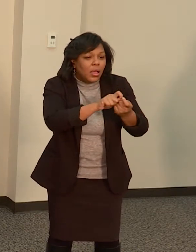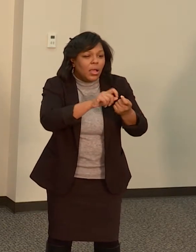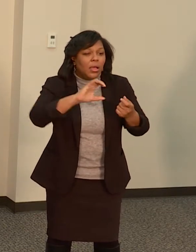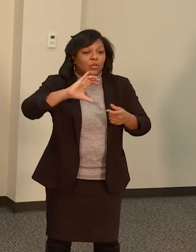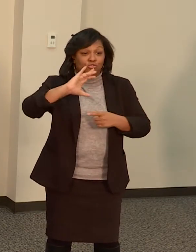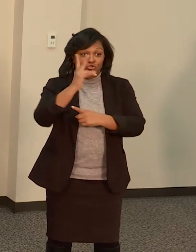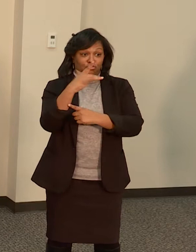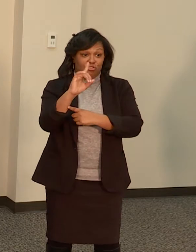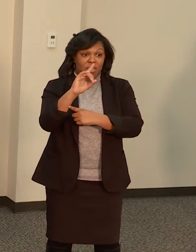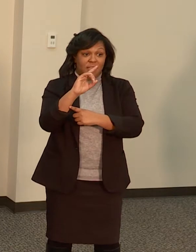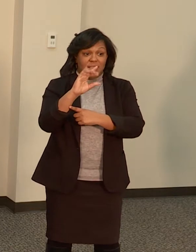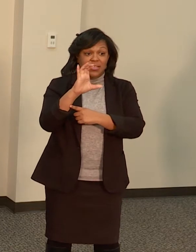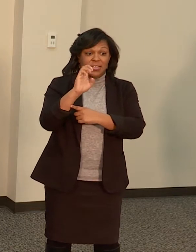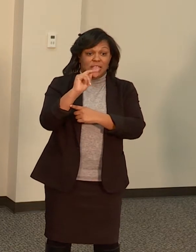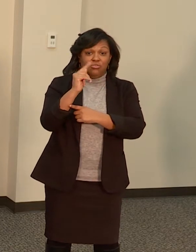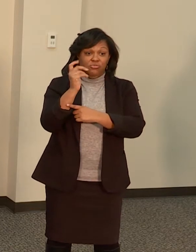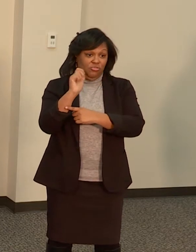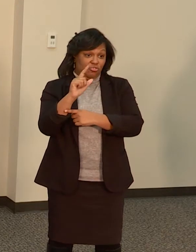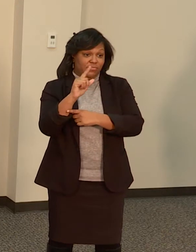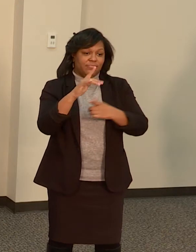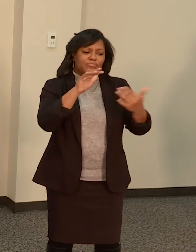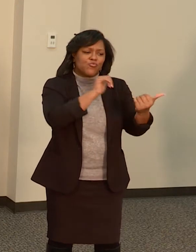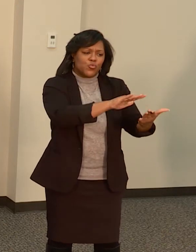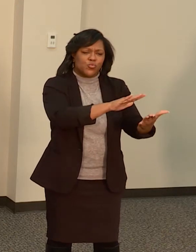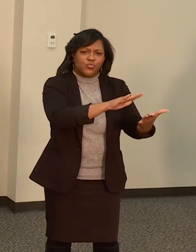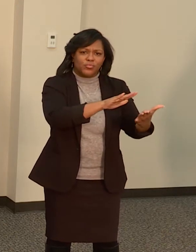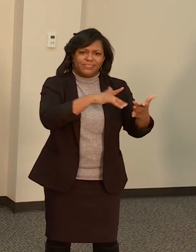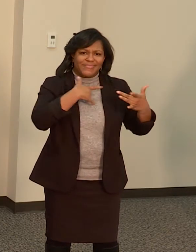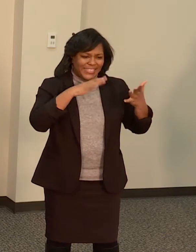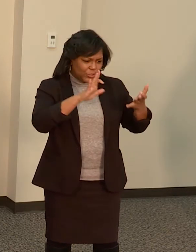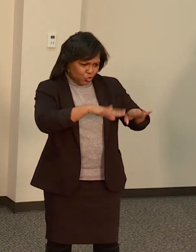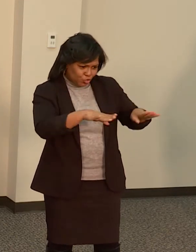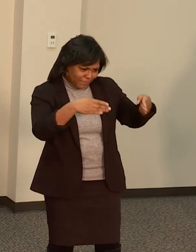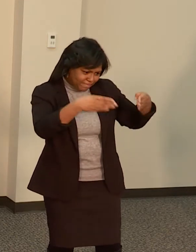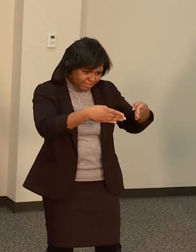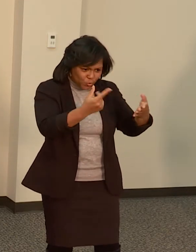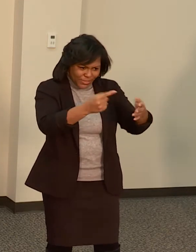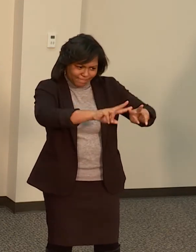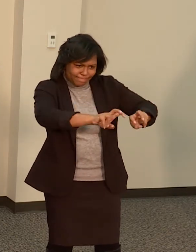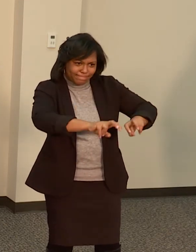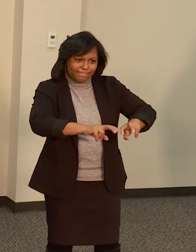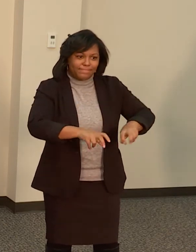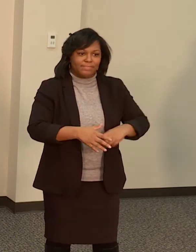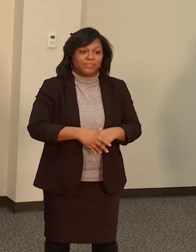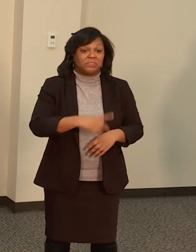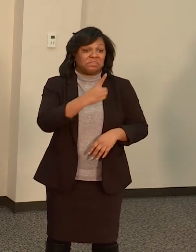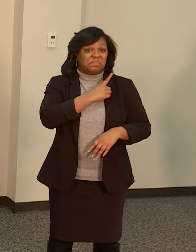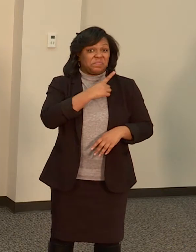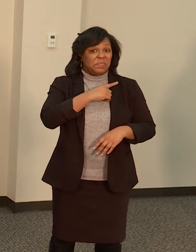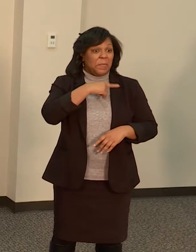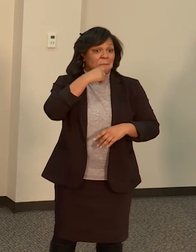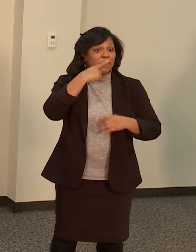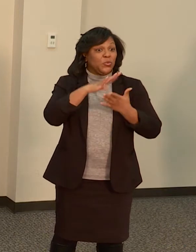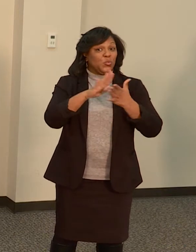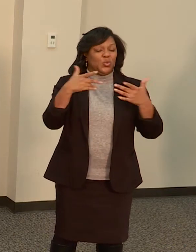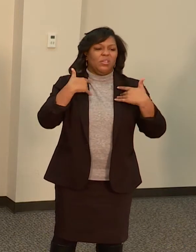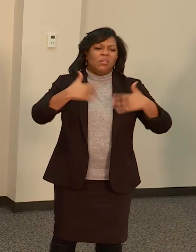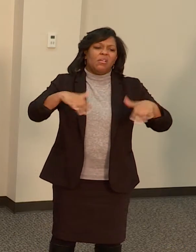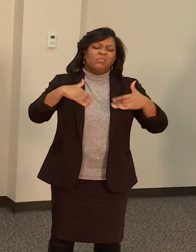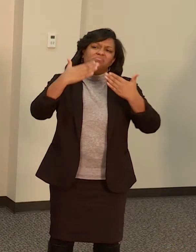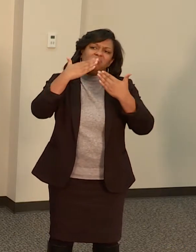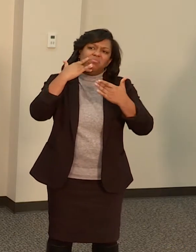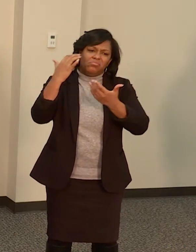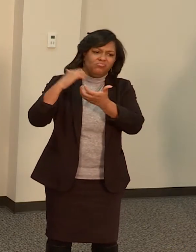take from now on. Minneapolis Public Schools is grateful to have a city that is working toward preventing